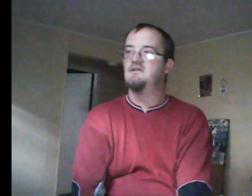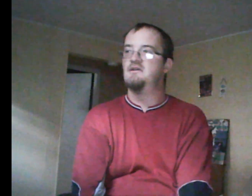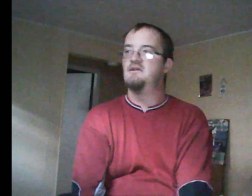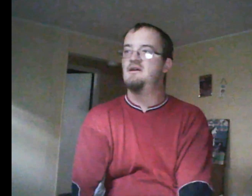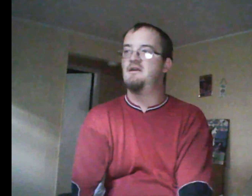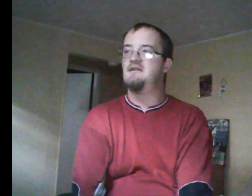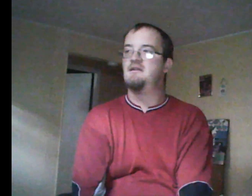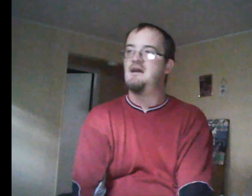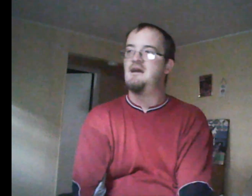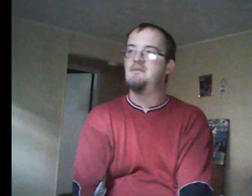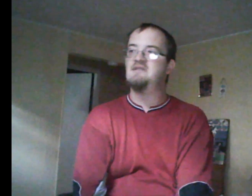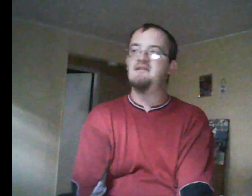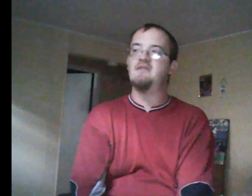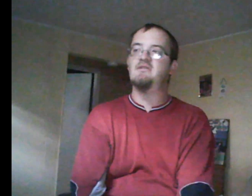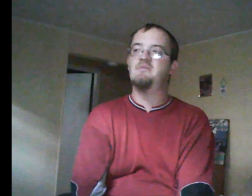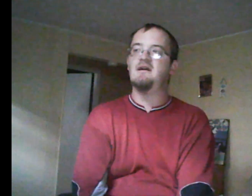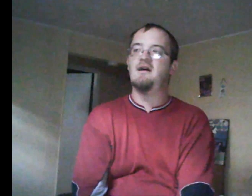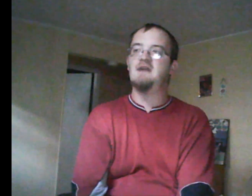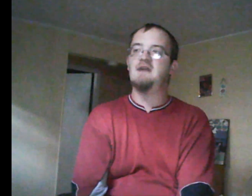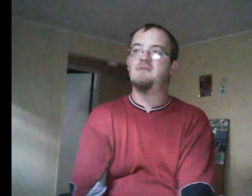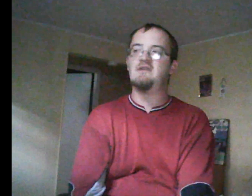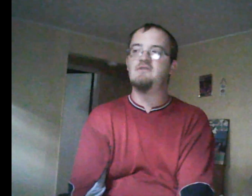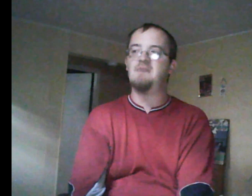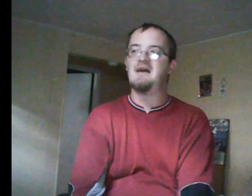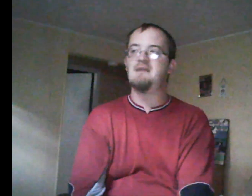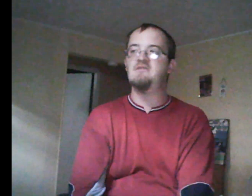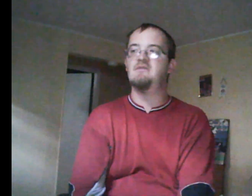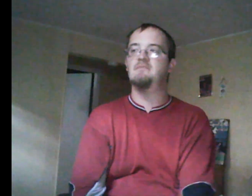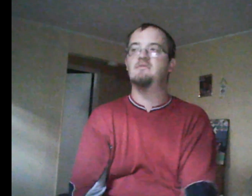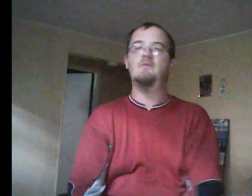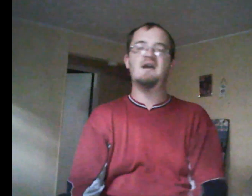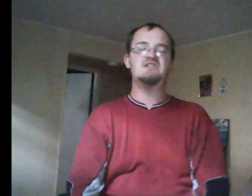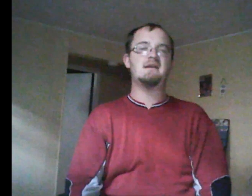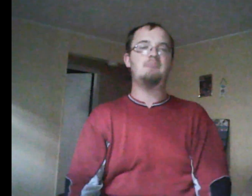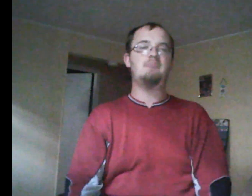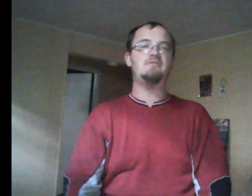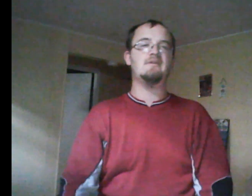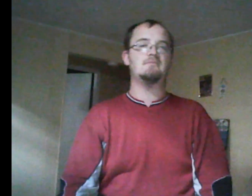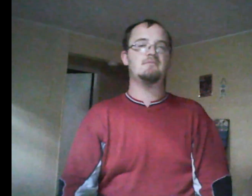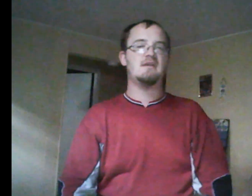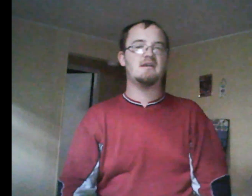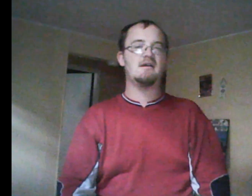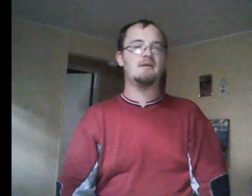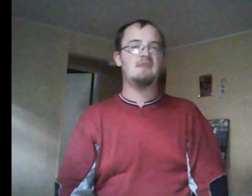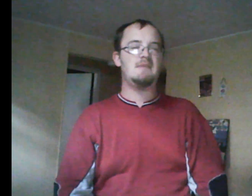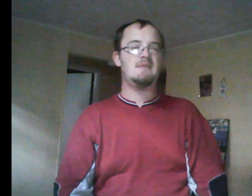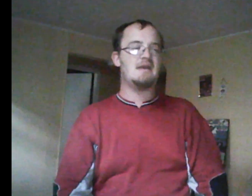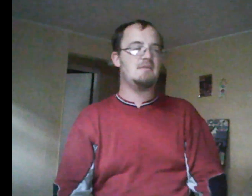back. I missed him. Then why did you break up with him? Maybe Emma broke up with Chris. I feel like she broke up with him and